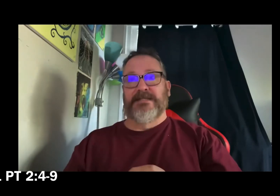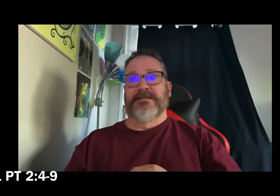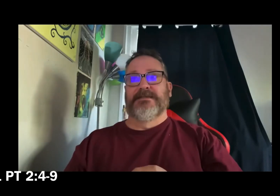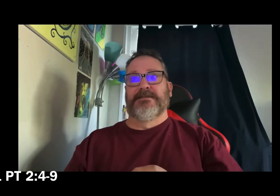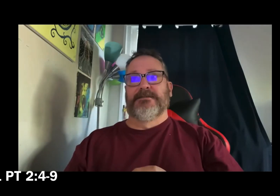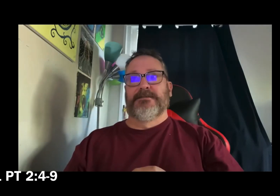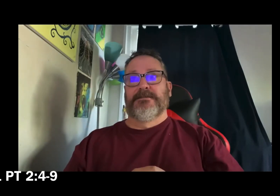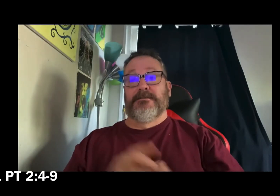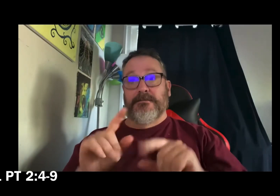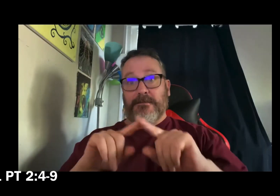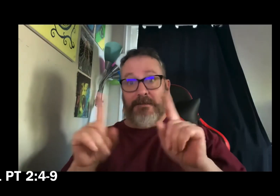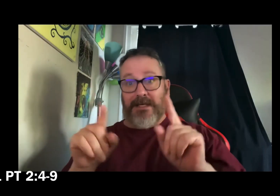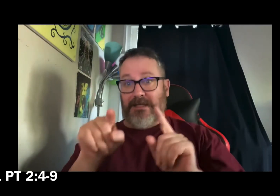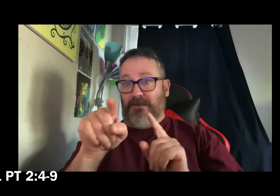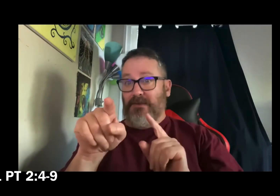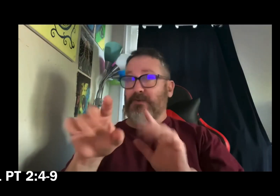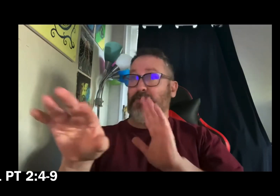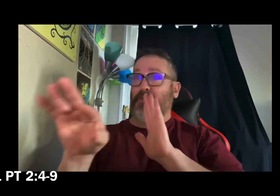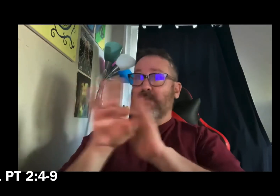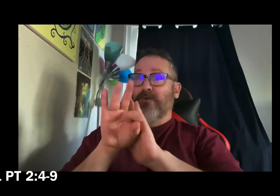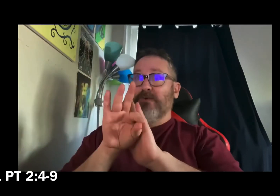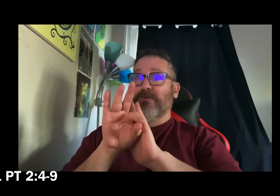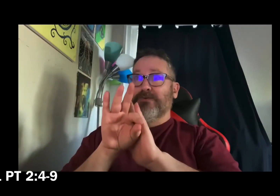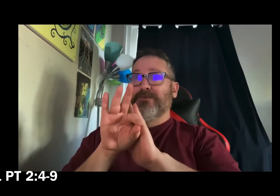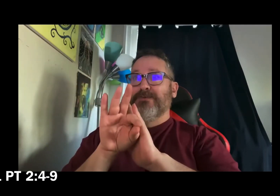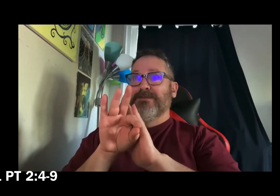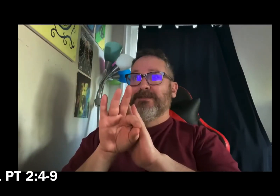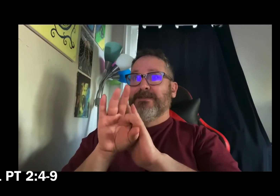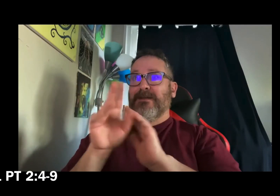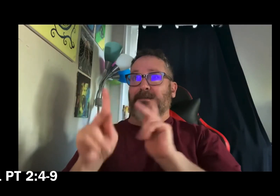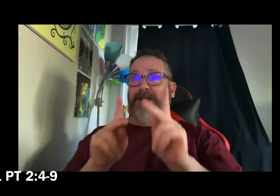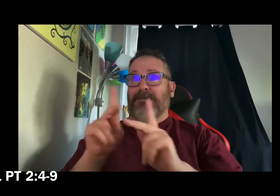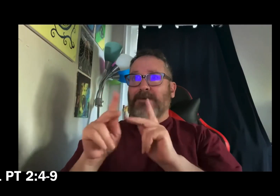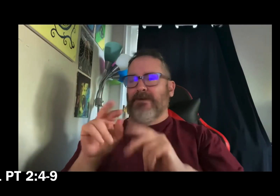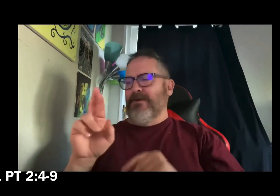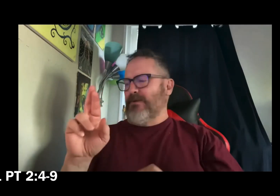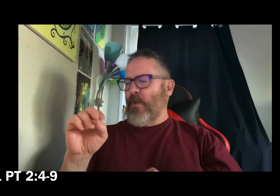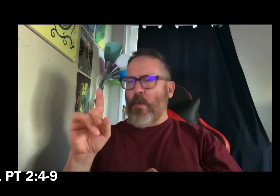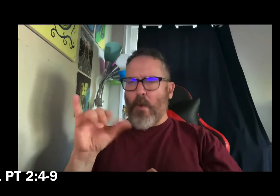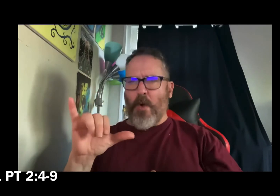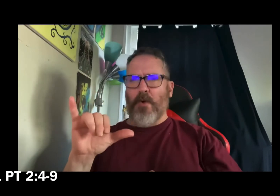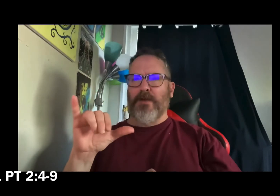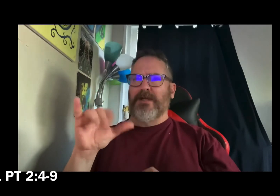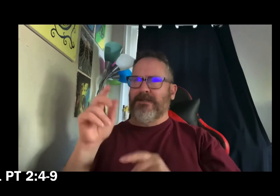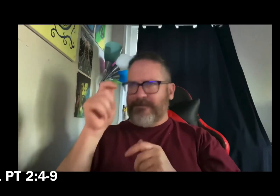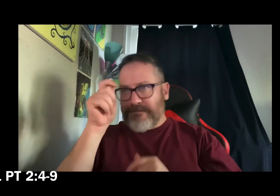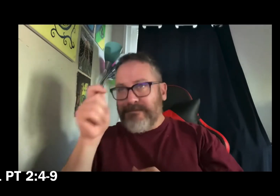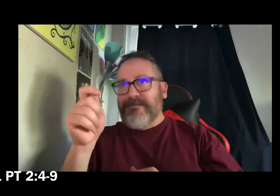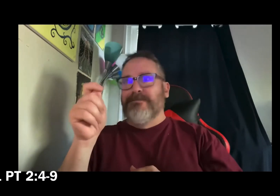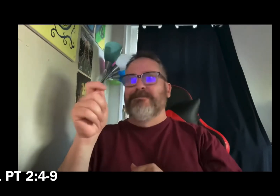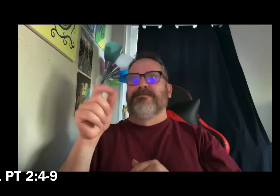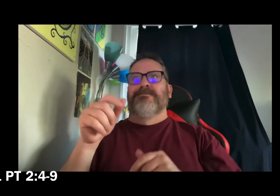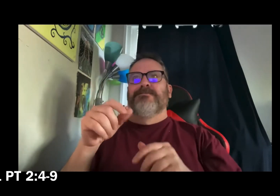They stumble by disobeying the word as is their destiny. You are a chosen race,